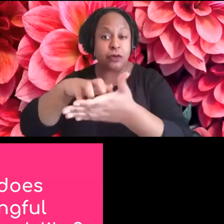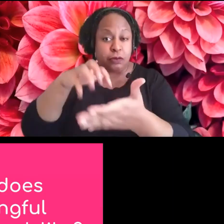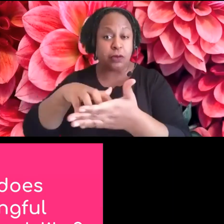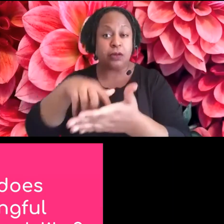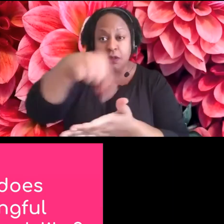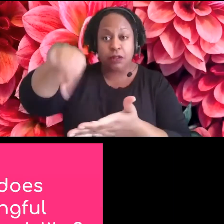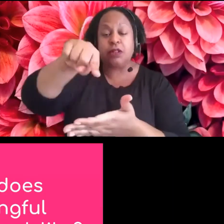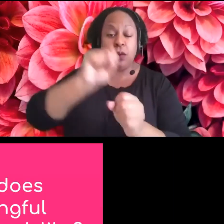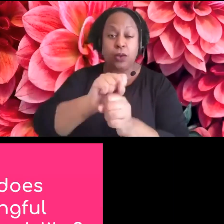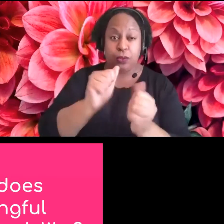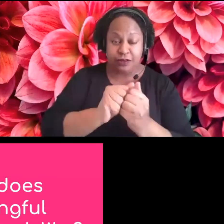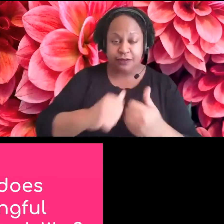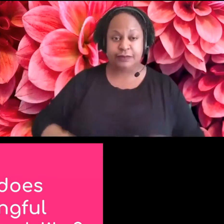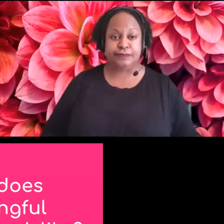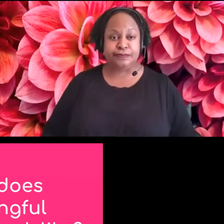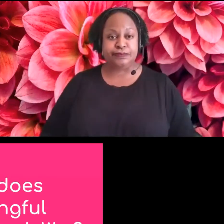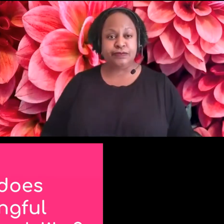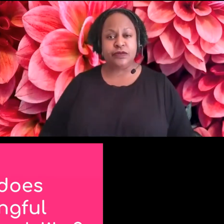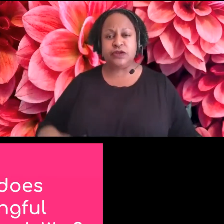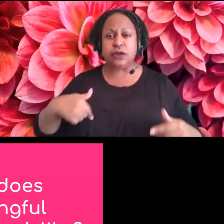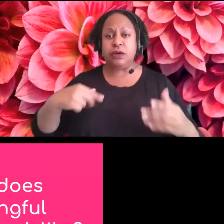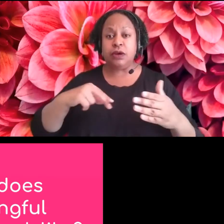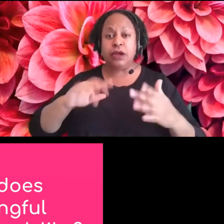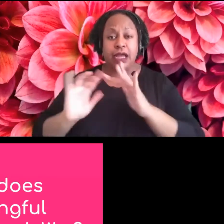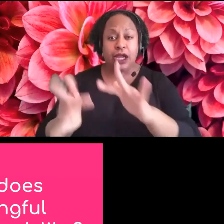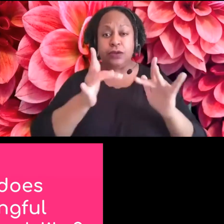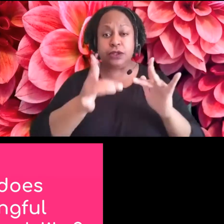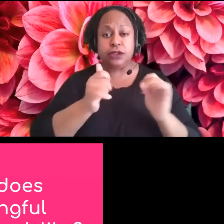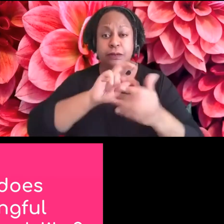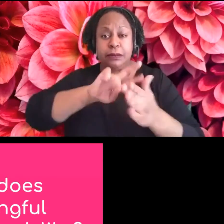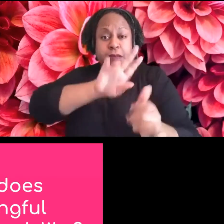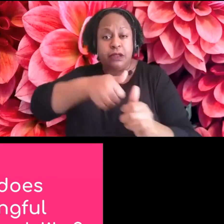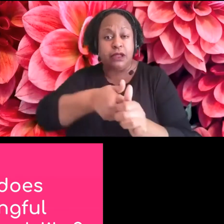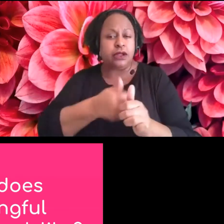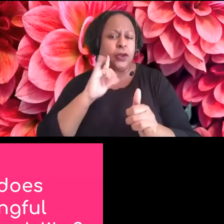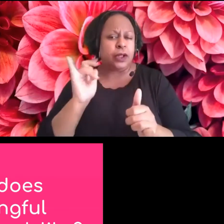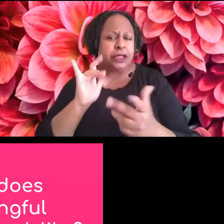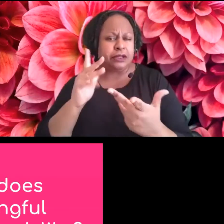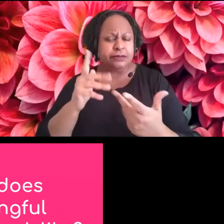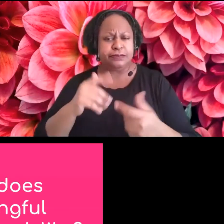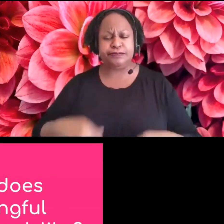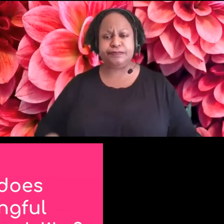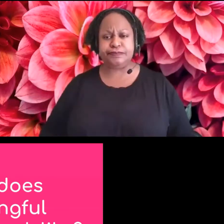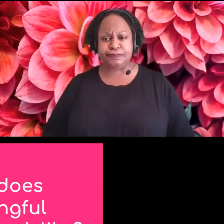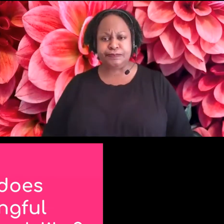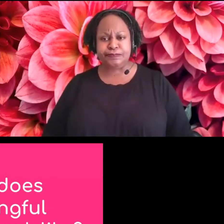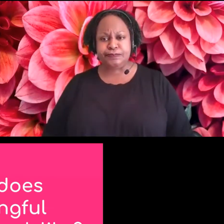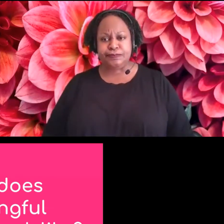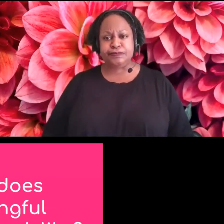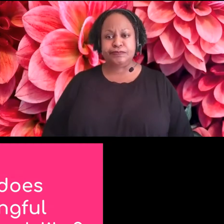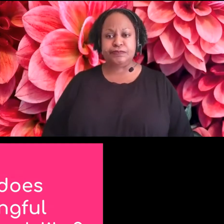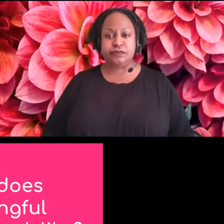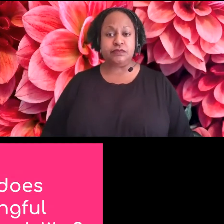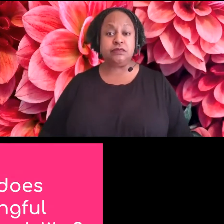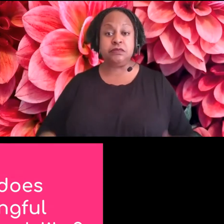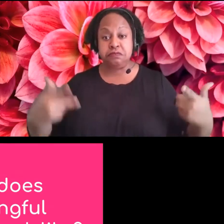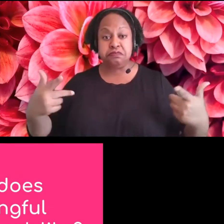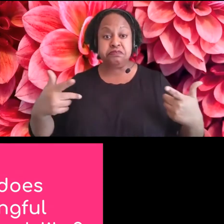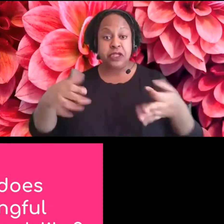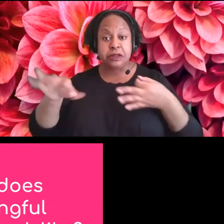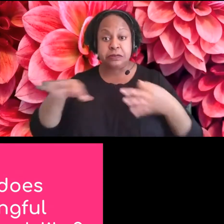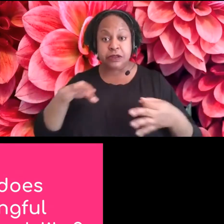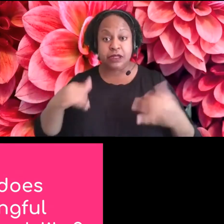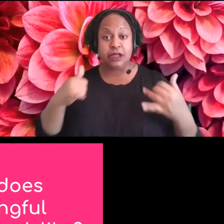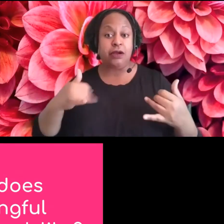So what does meaningful outreach look like? This is just how I personally approach outreach. And